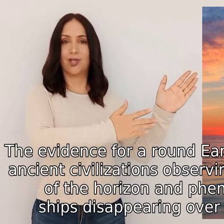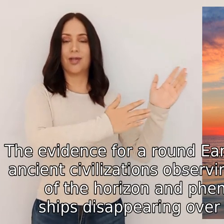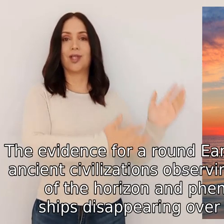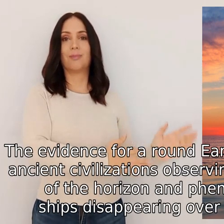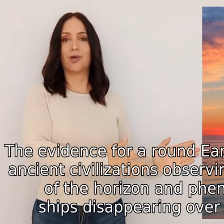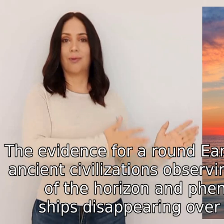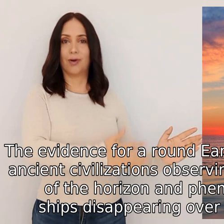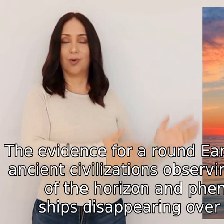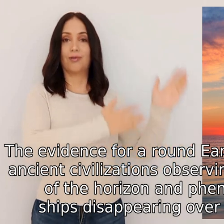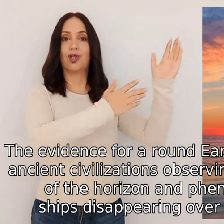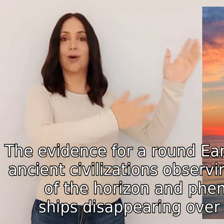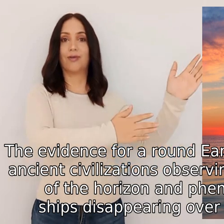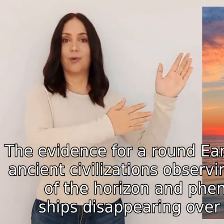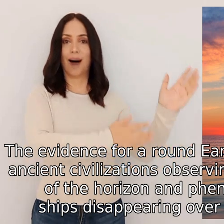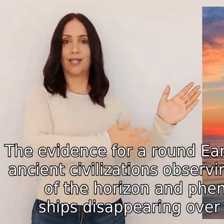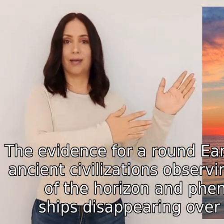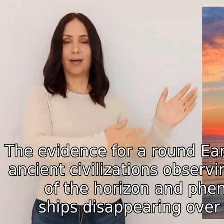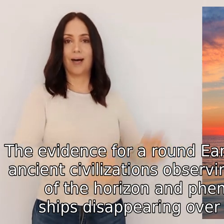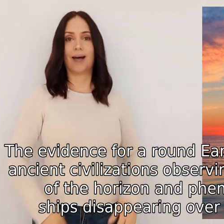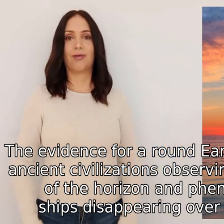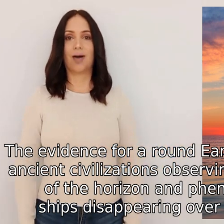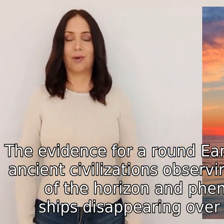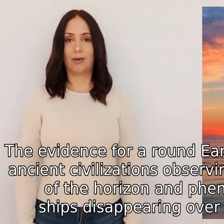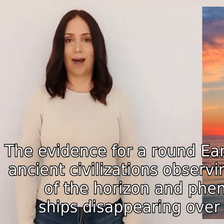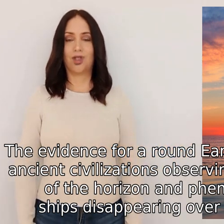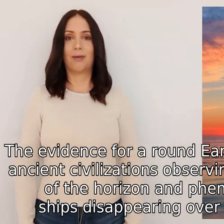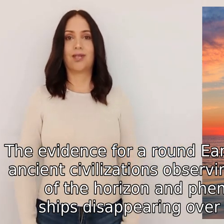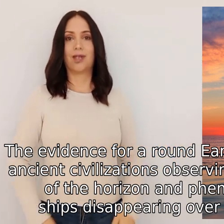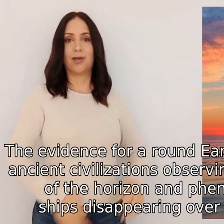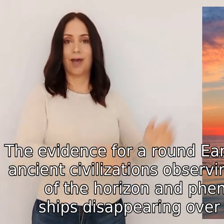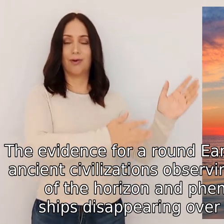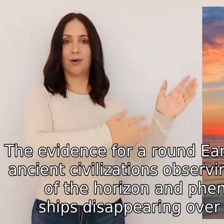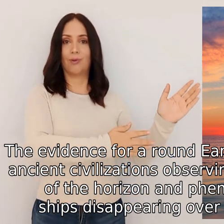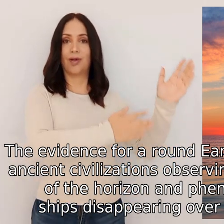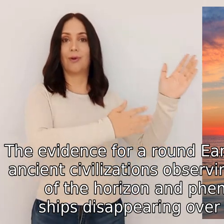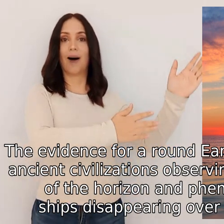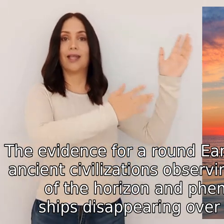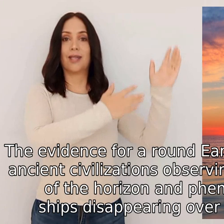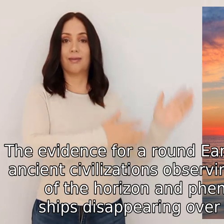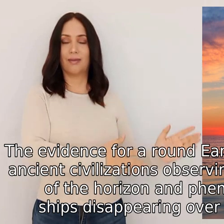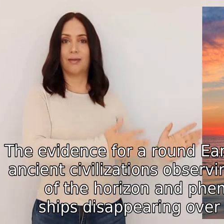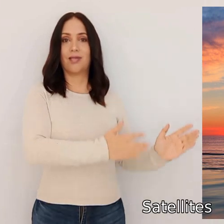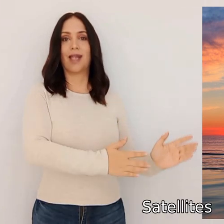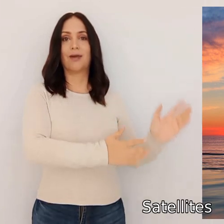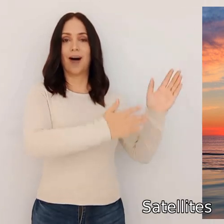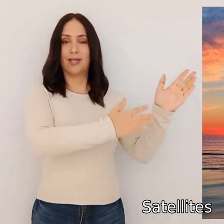observing the curvature of the horizon and phenomena like ships disappearing over the horizon satellites